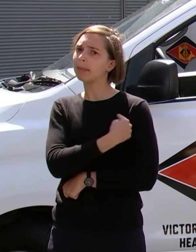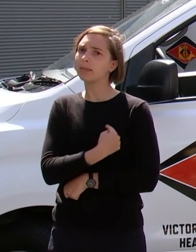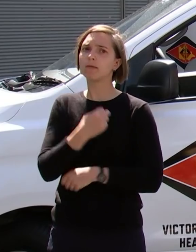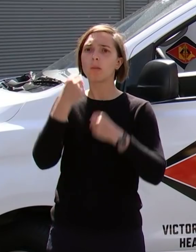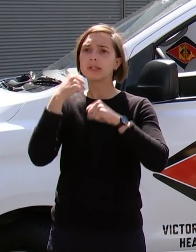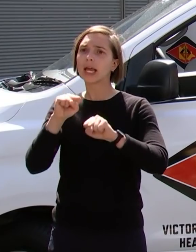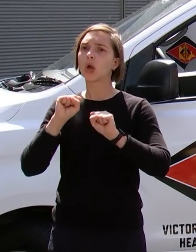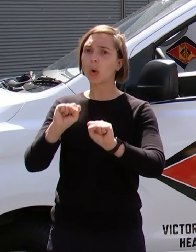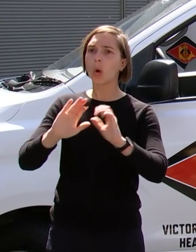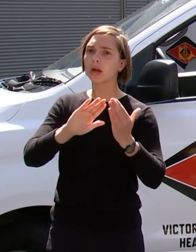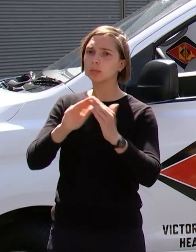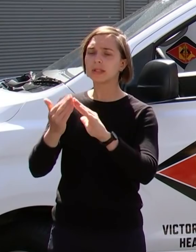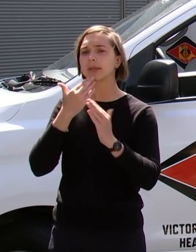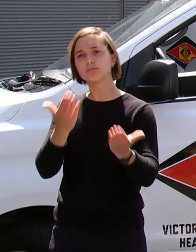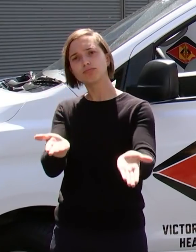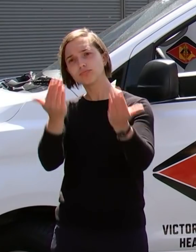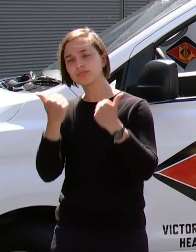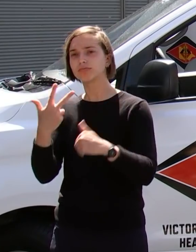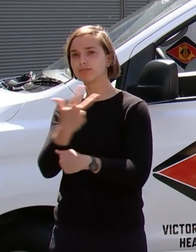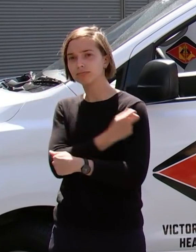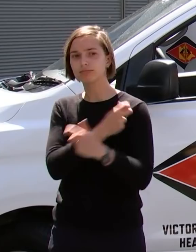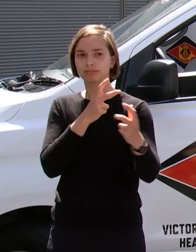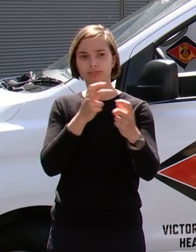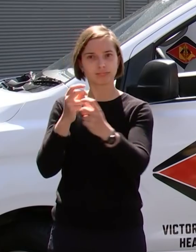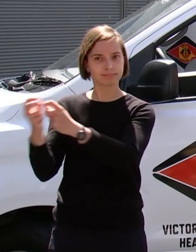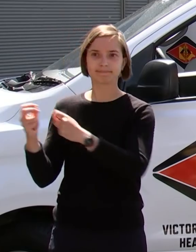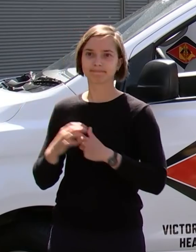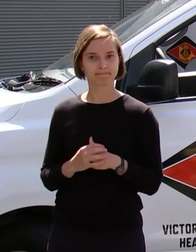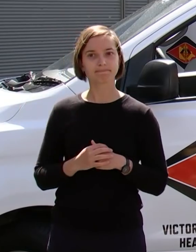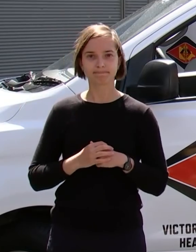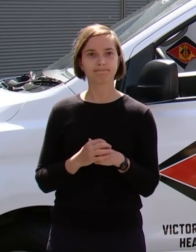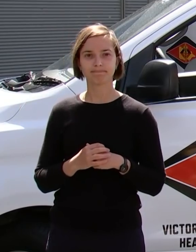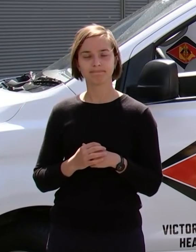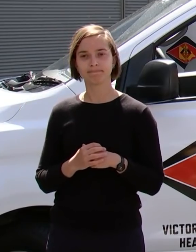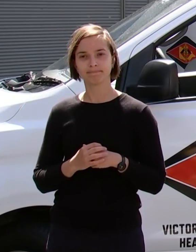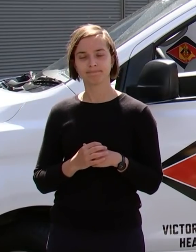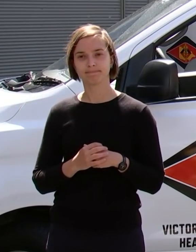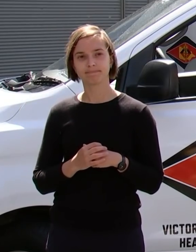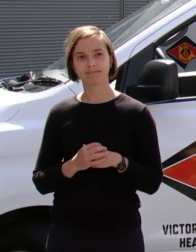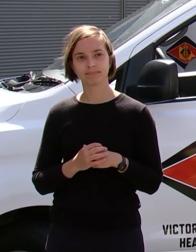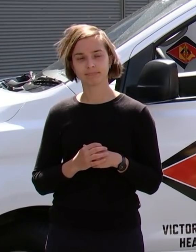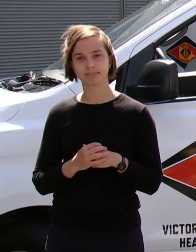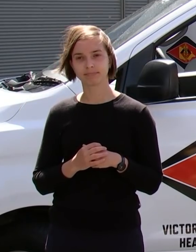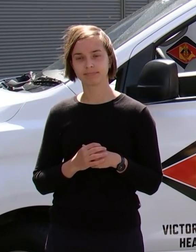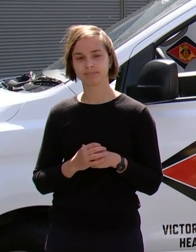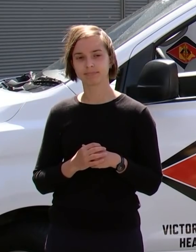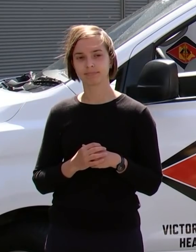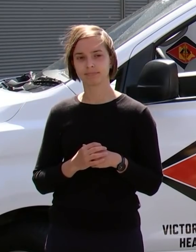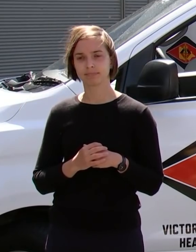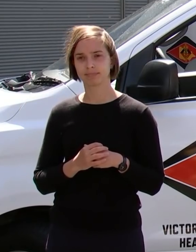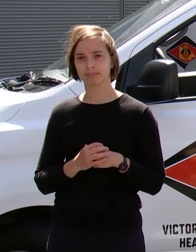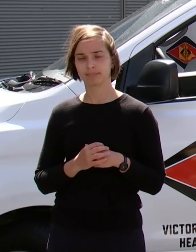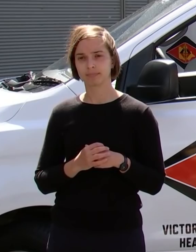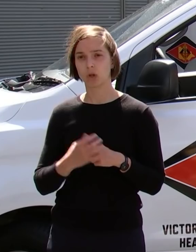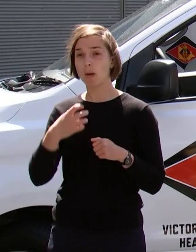different ways to get community engagement through. And that's to make sure that we avoid completely